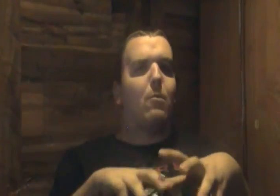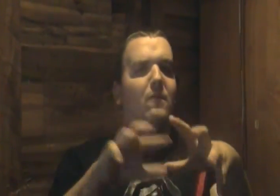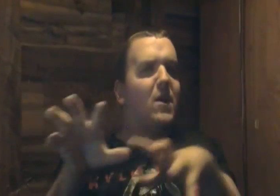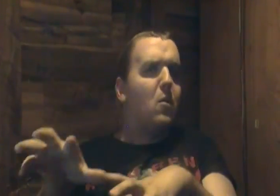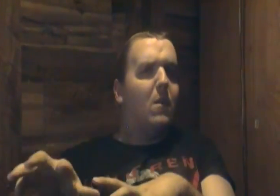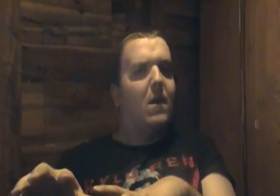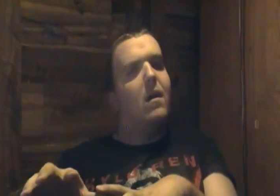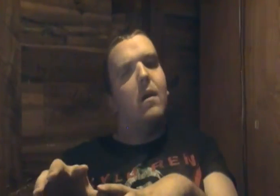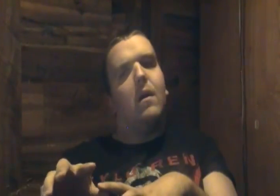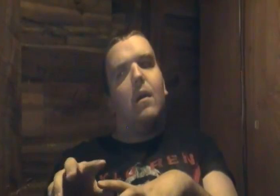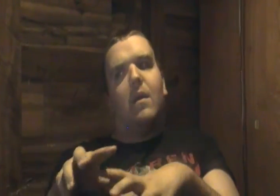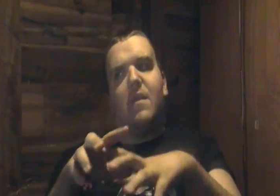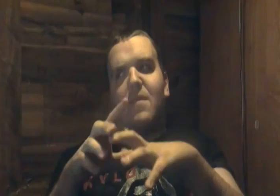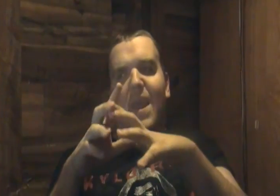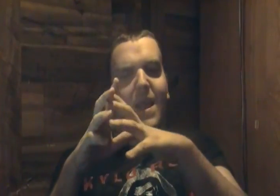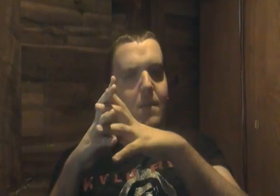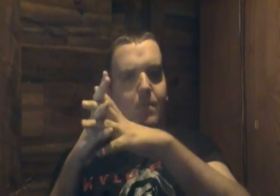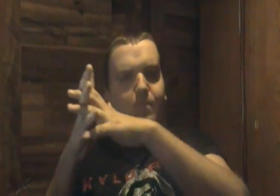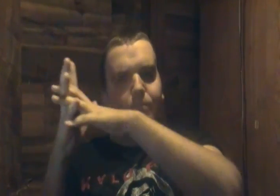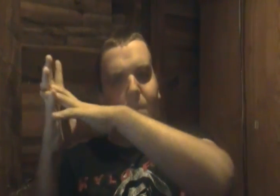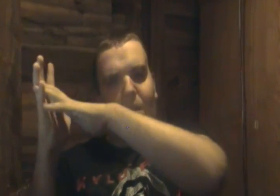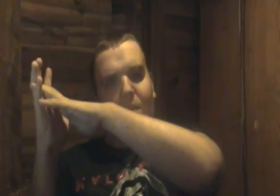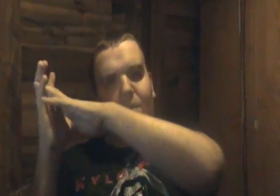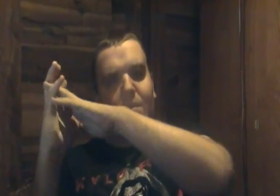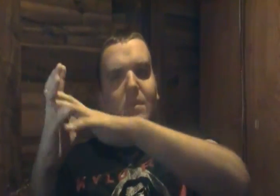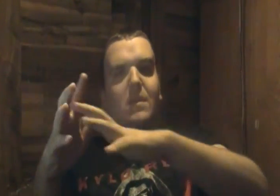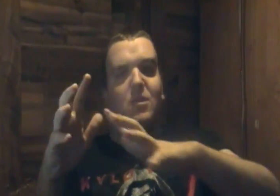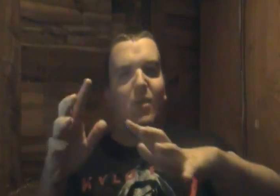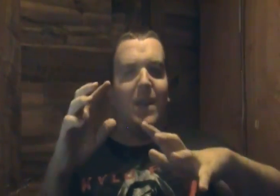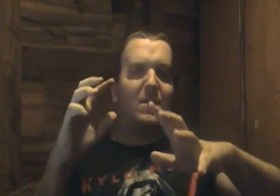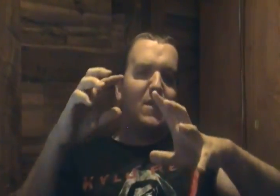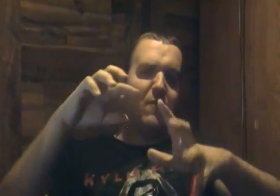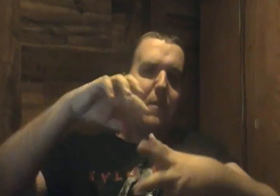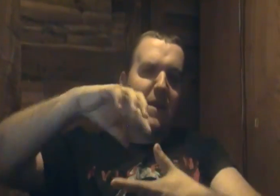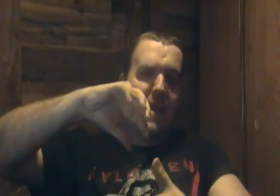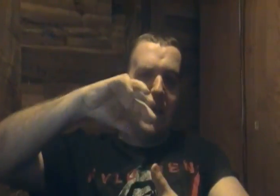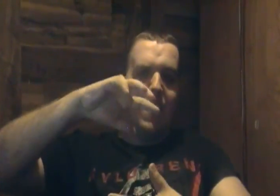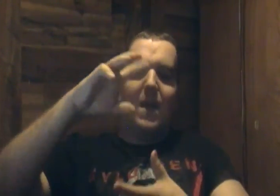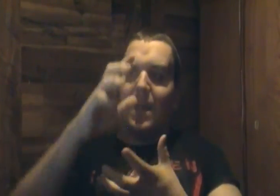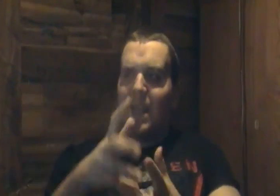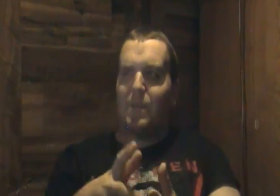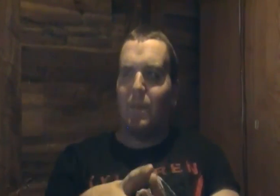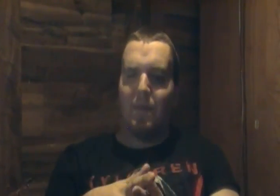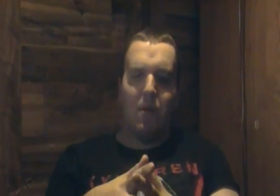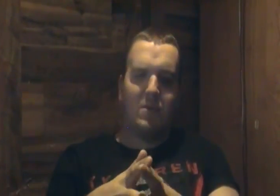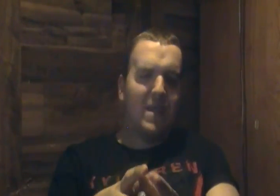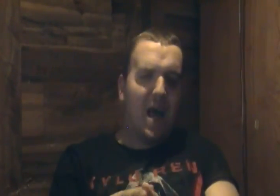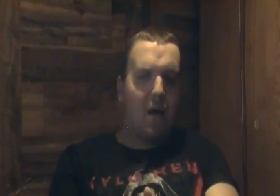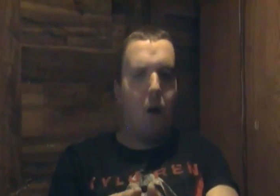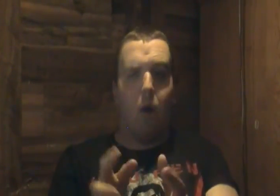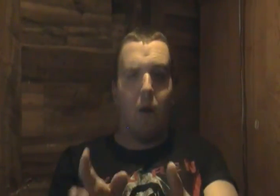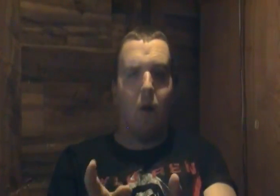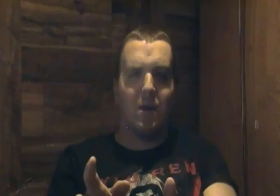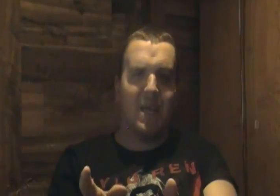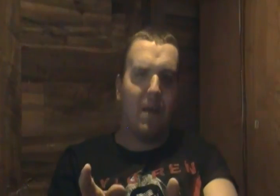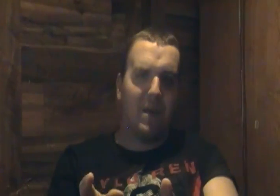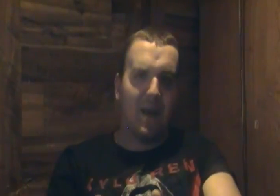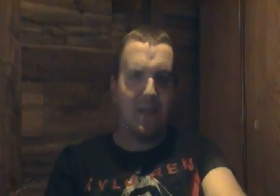my review they the shrine of the silver monkey gives people the most time a hard time because